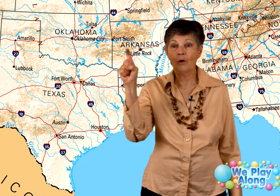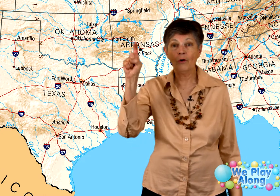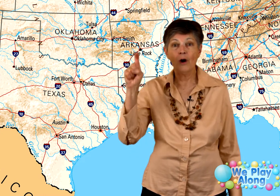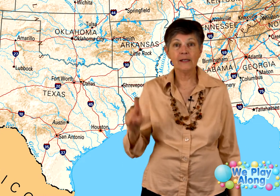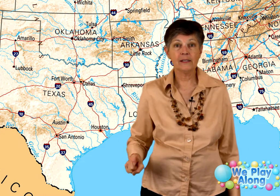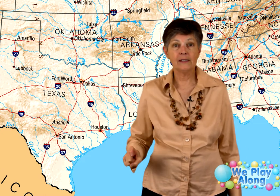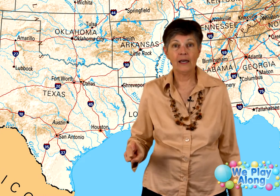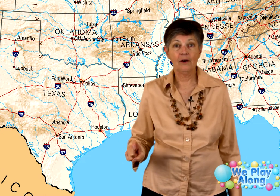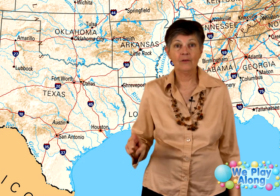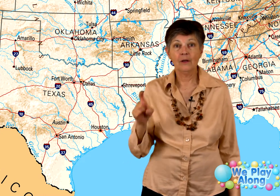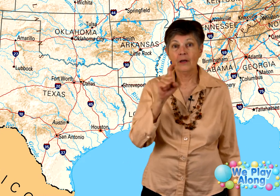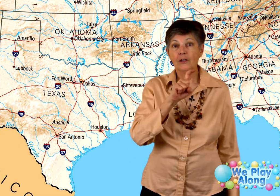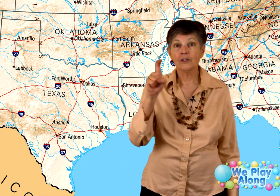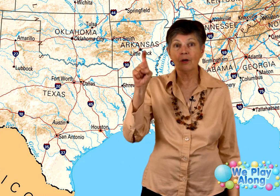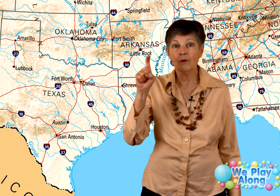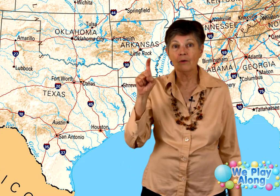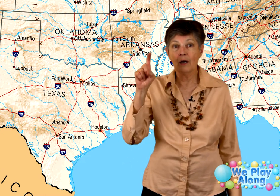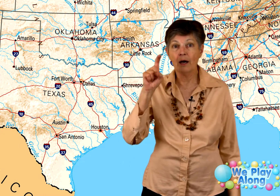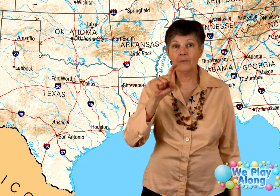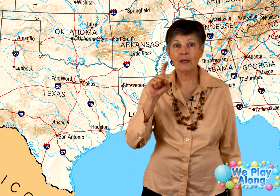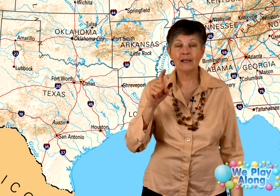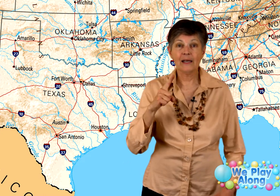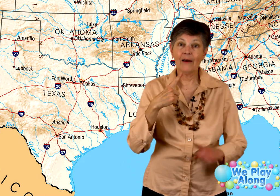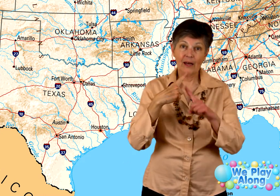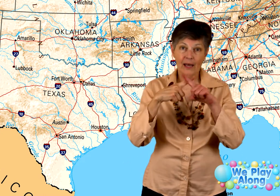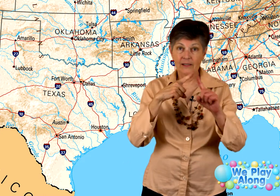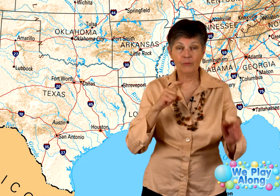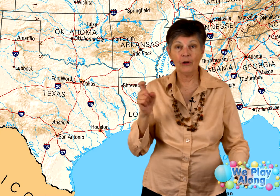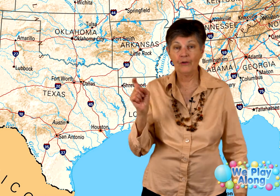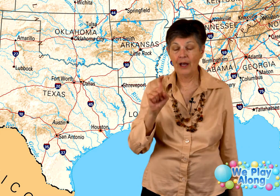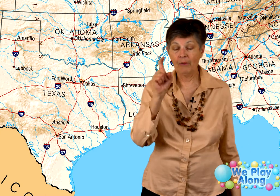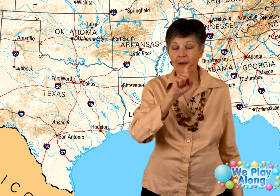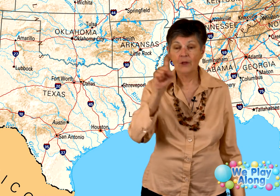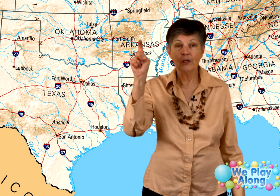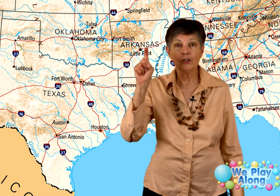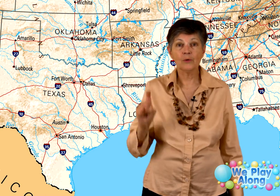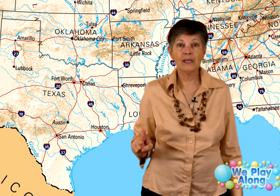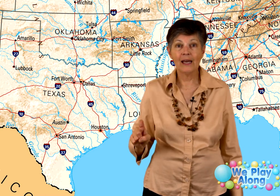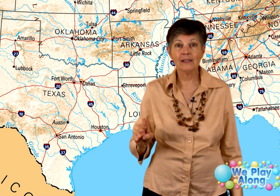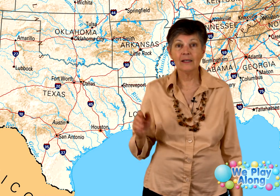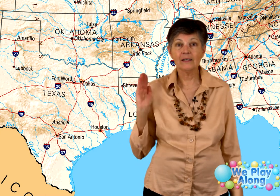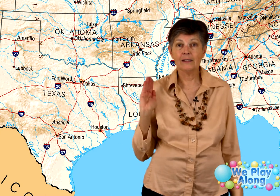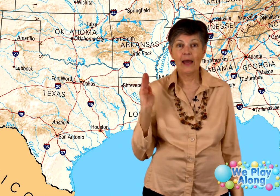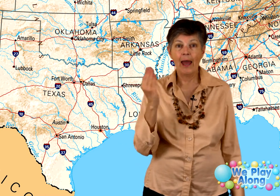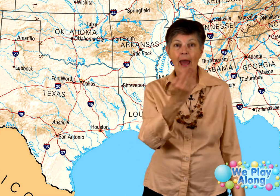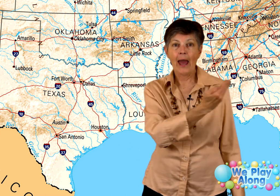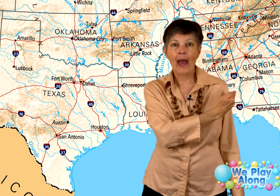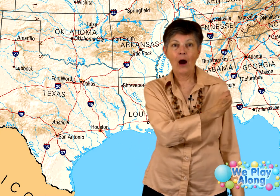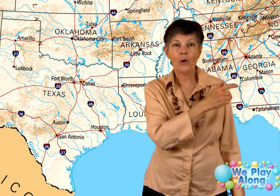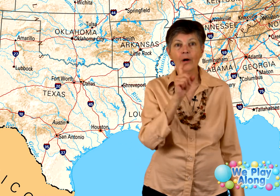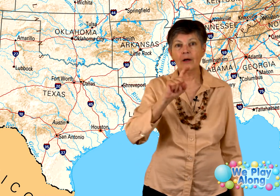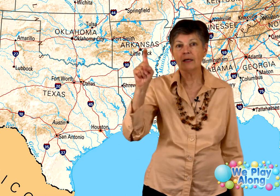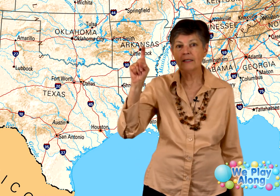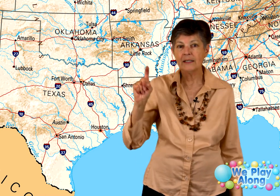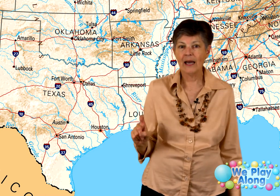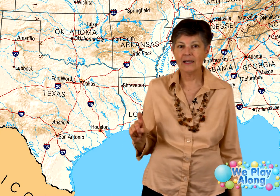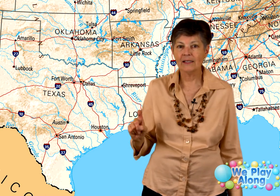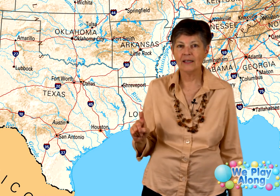to go across and down. So, um, because they have an X in the middle of their name, right? So Texas, Our, Texas,